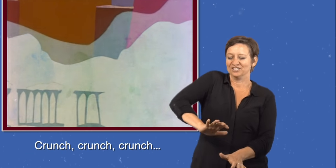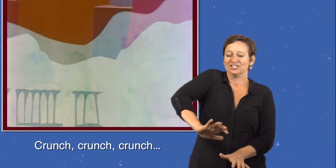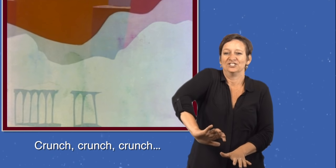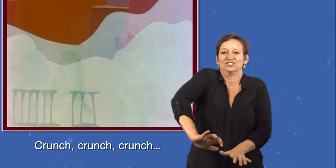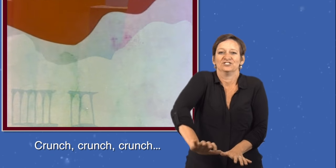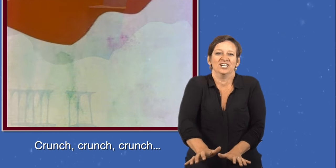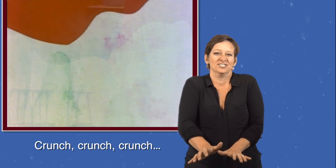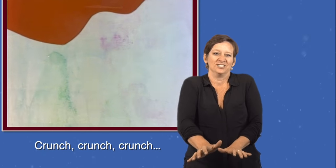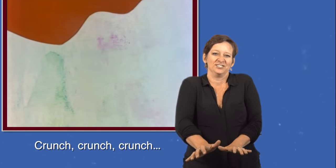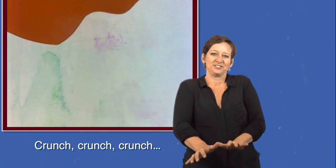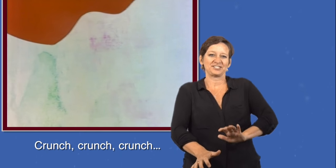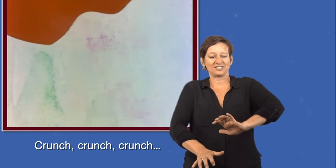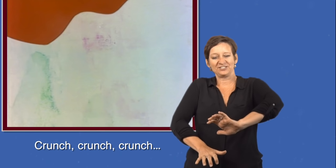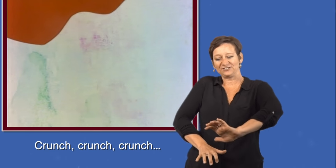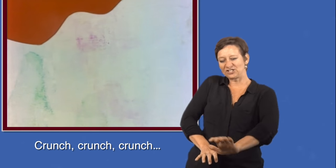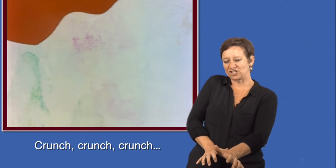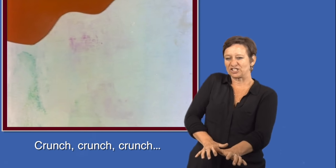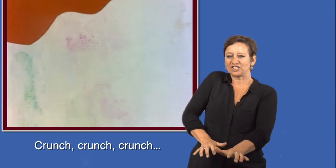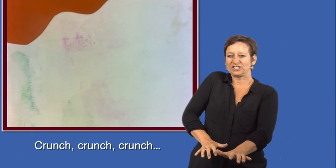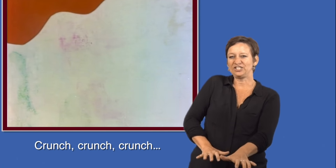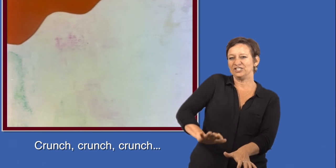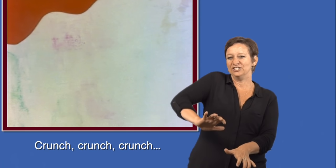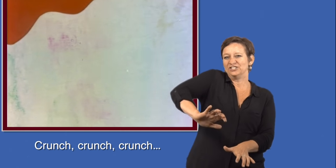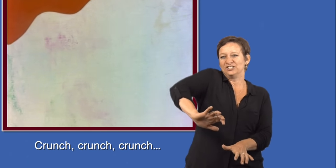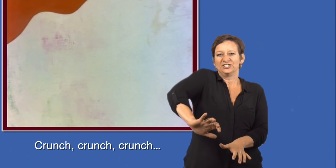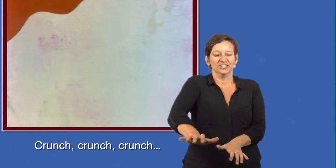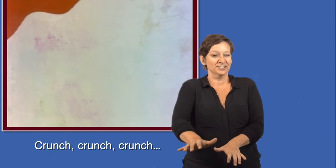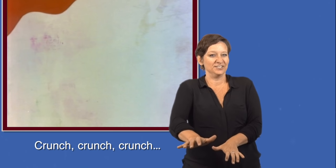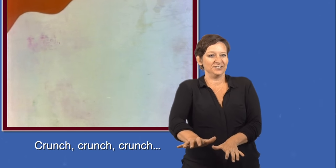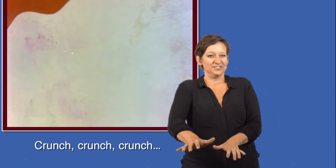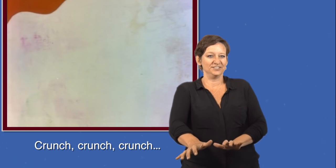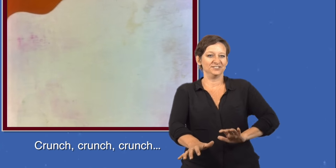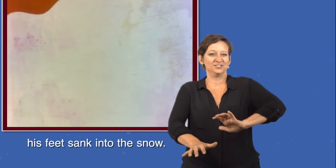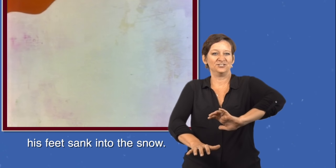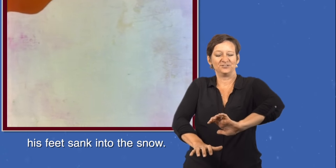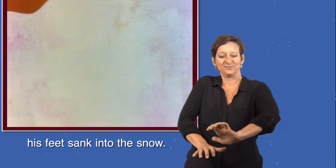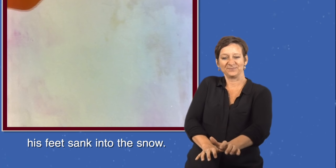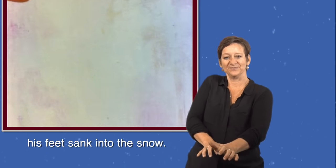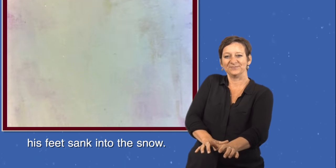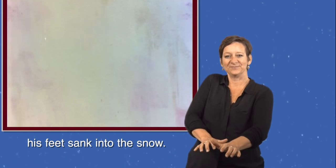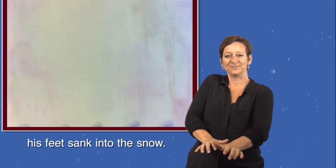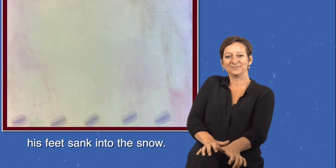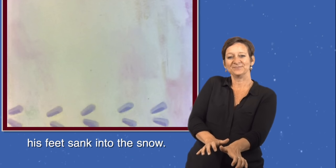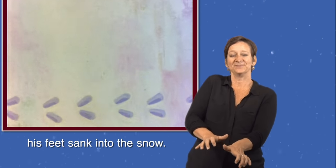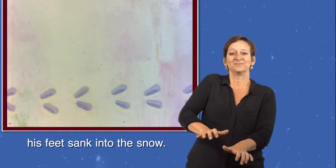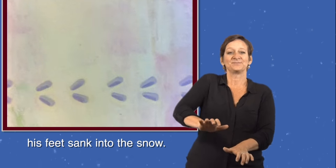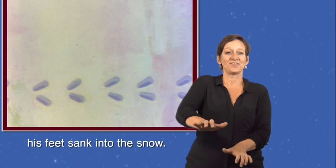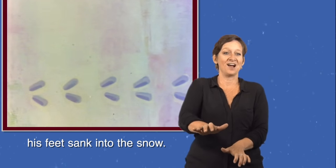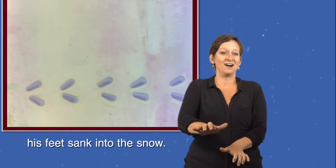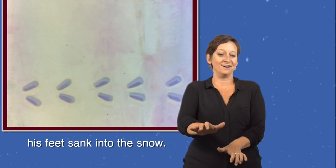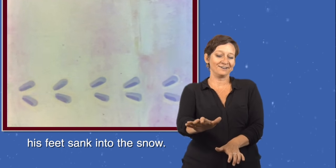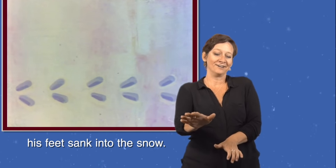Crunch, crunch, crunch. Crunch, His feet sank into the snow.